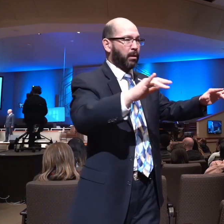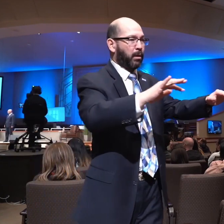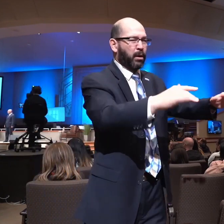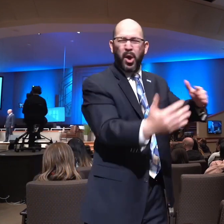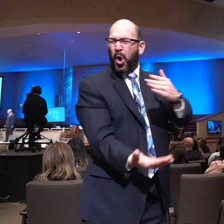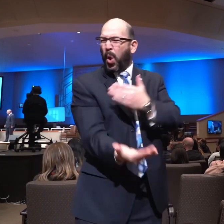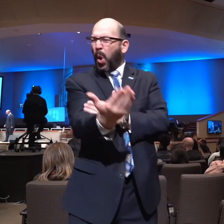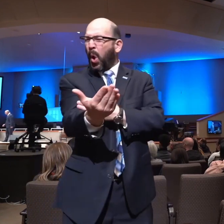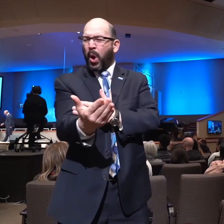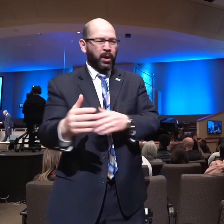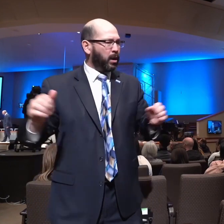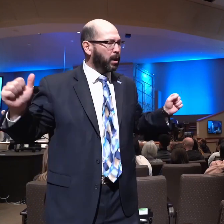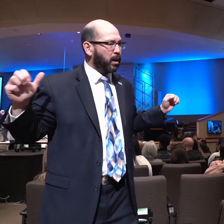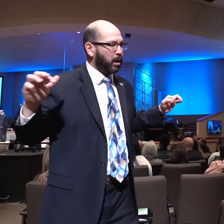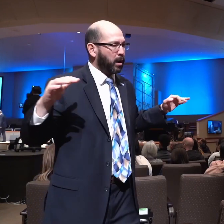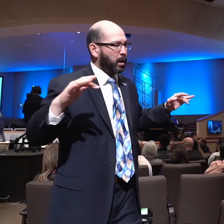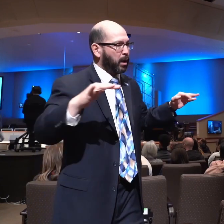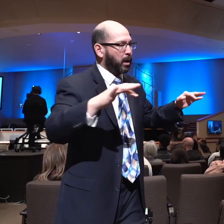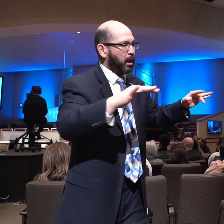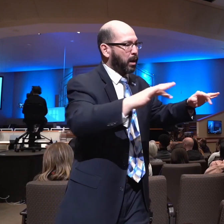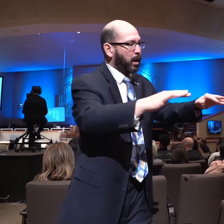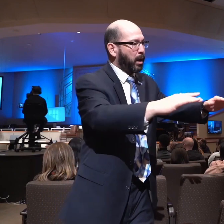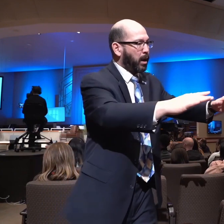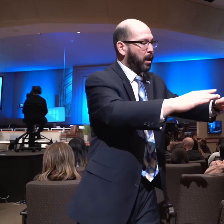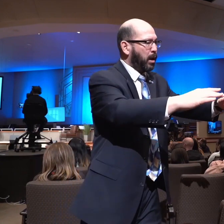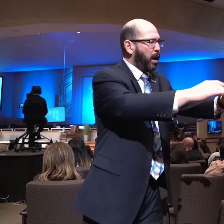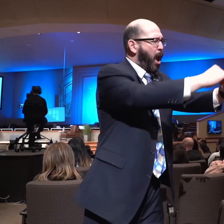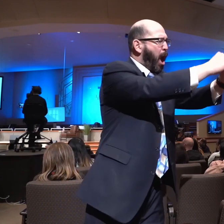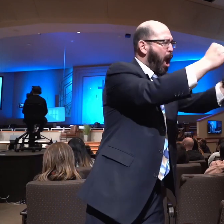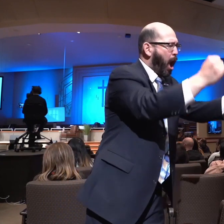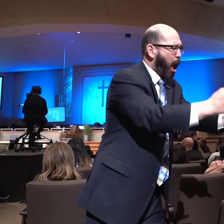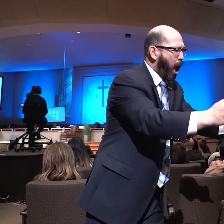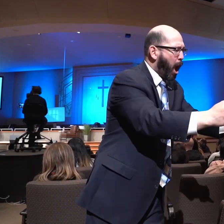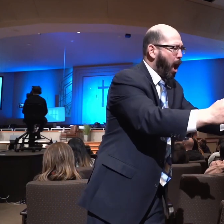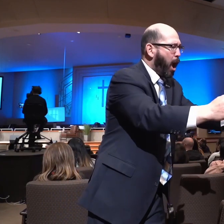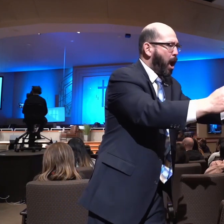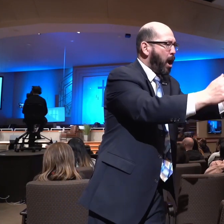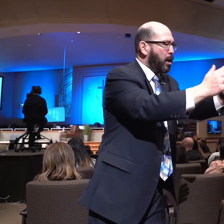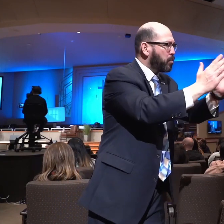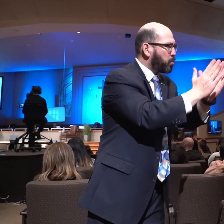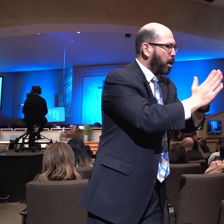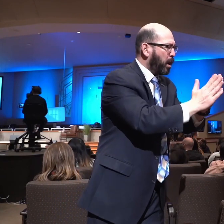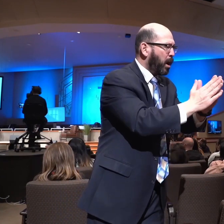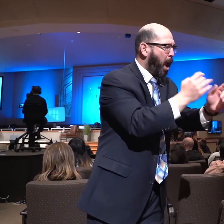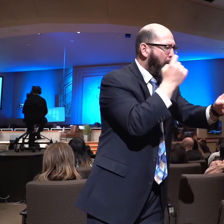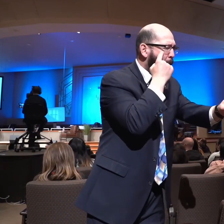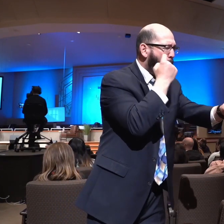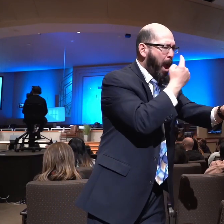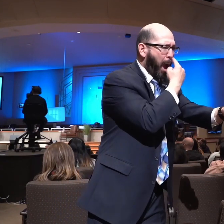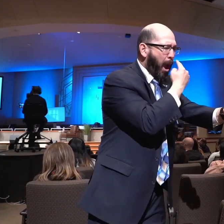and walking up to their stone god. Eyes have they, but they cannot see. Ears have they, but they cannot hear.